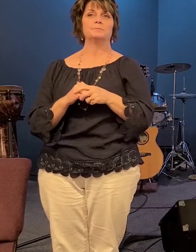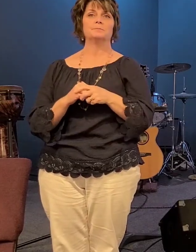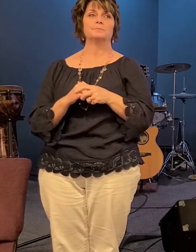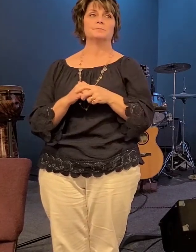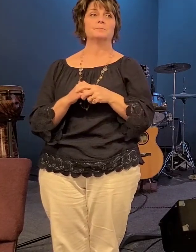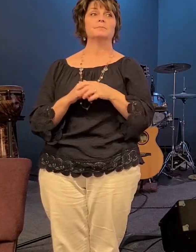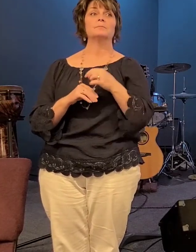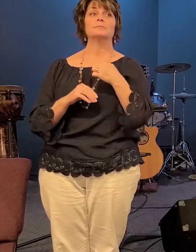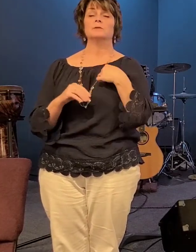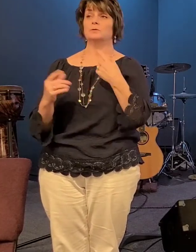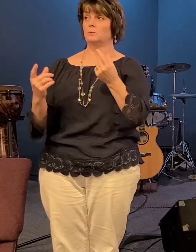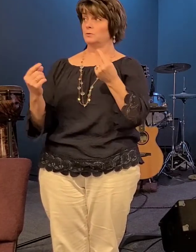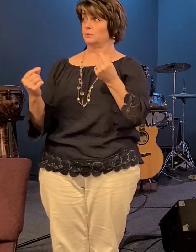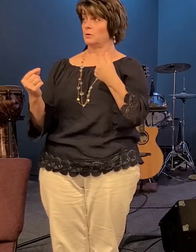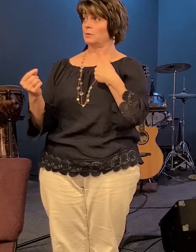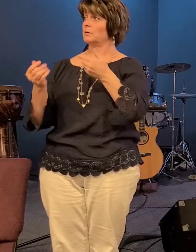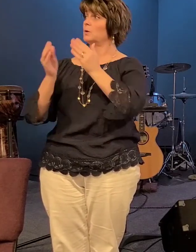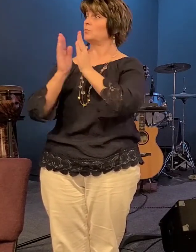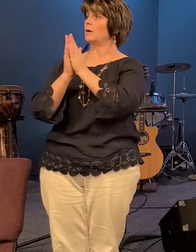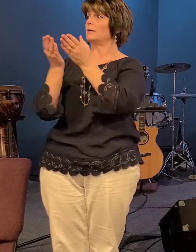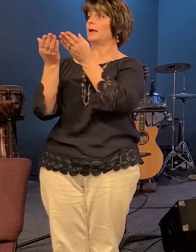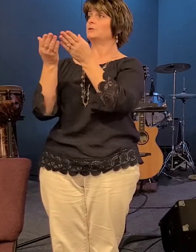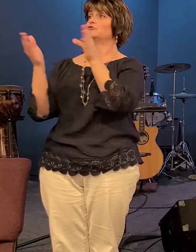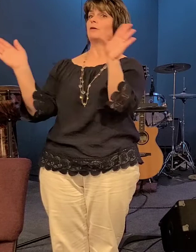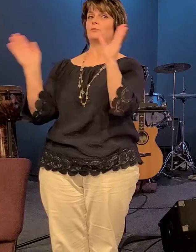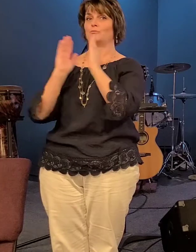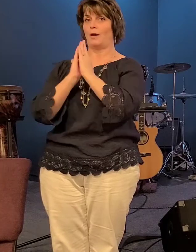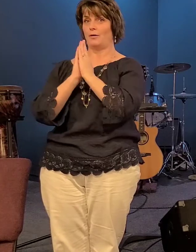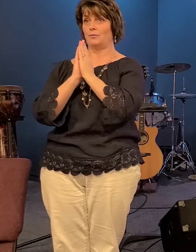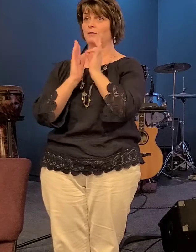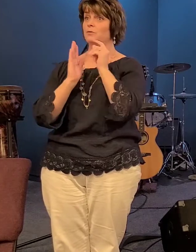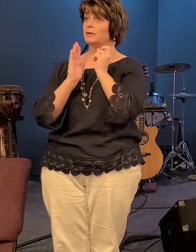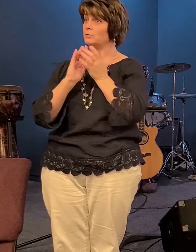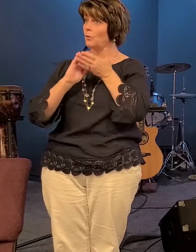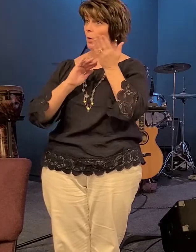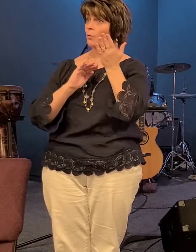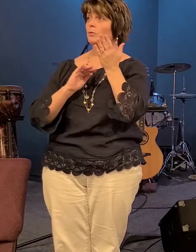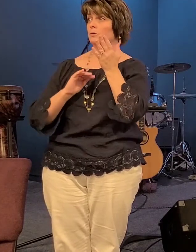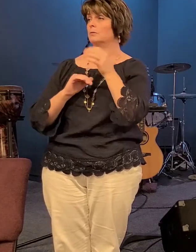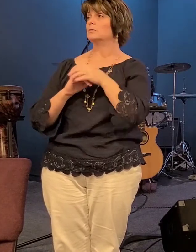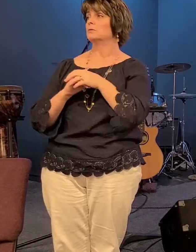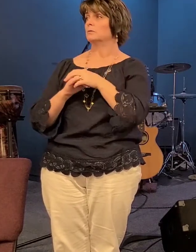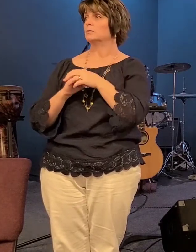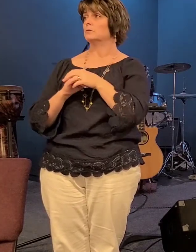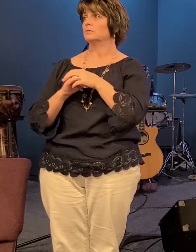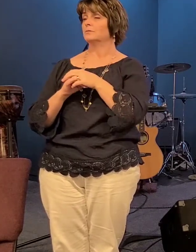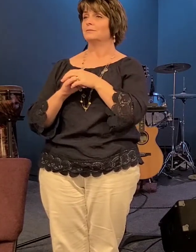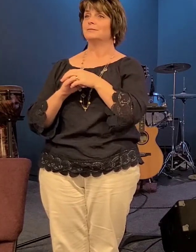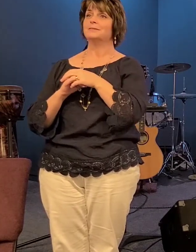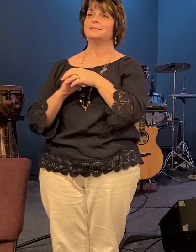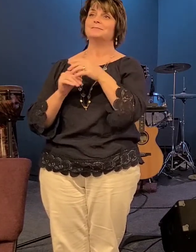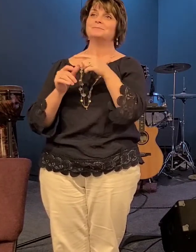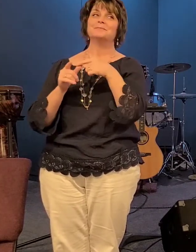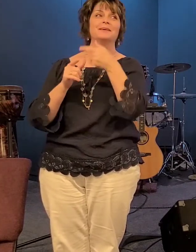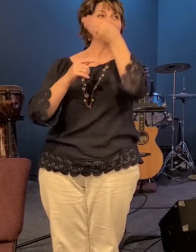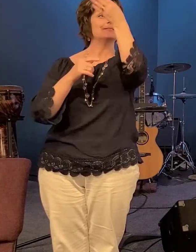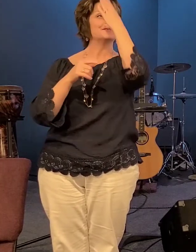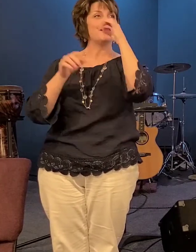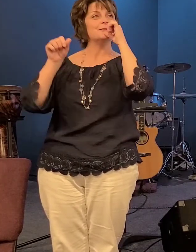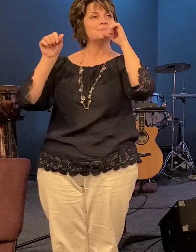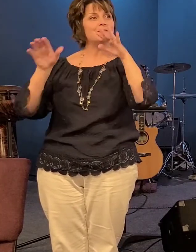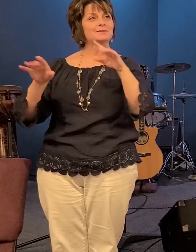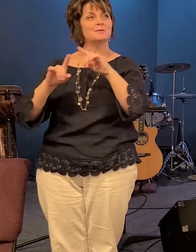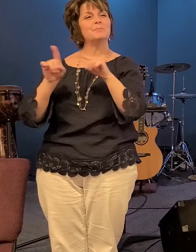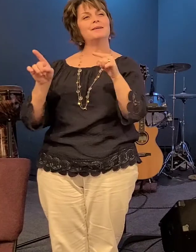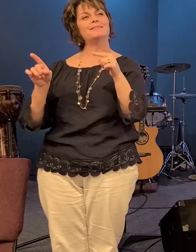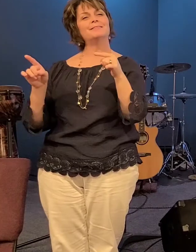i'm going to pray just kind of a general prayer if you need to go then then god bless you but i would